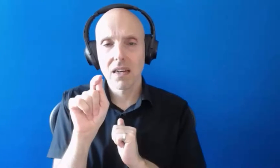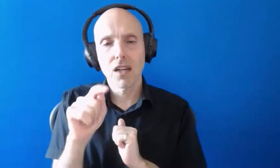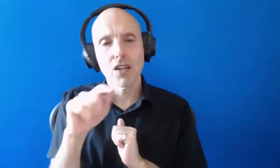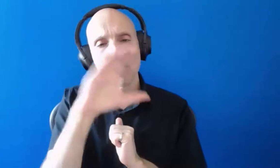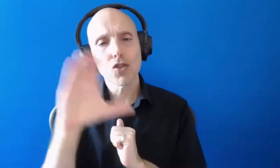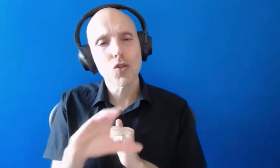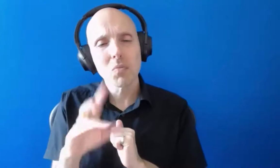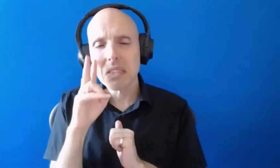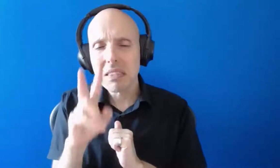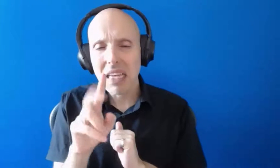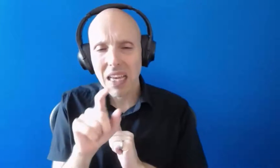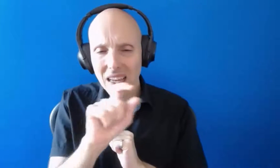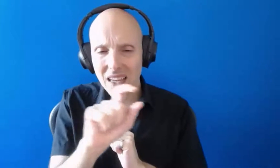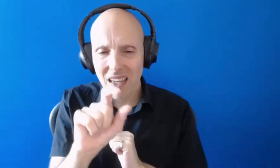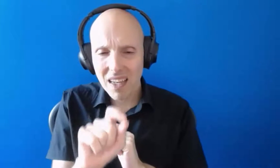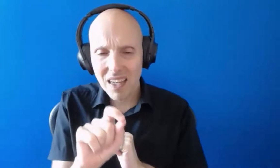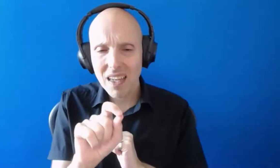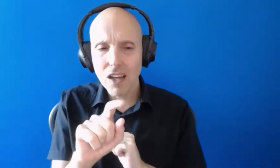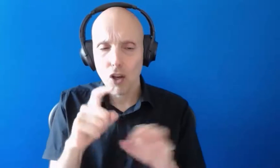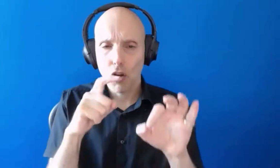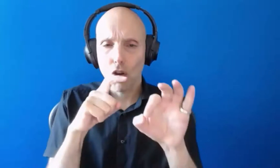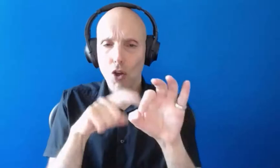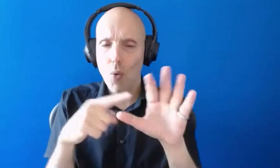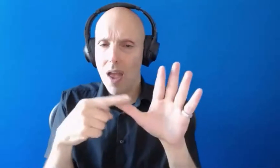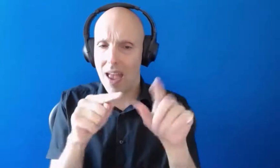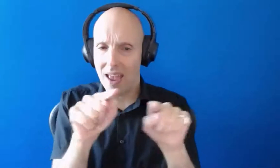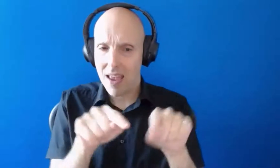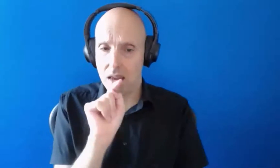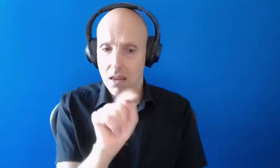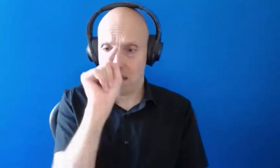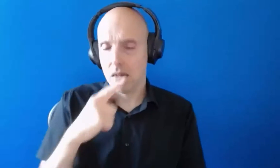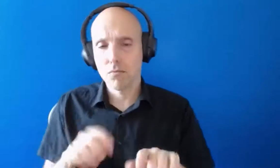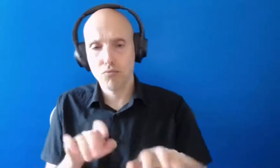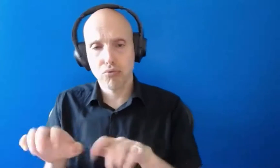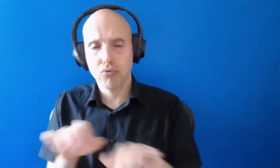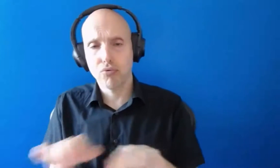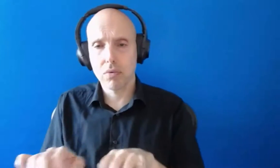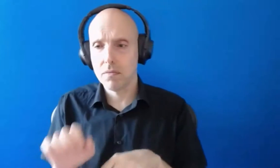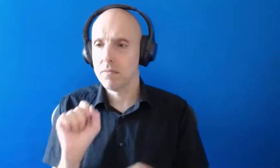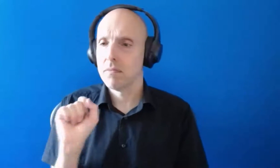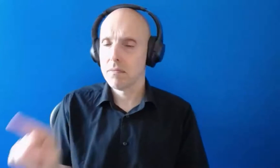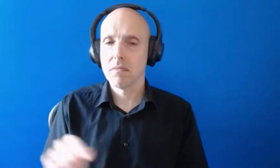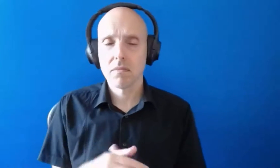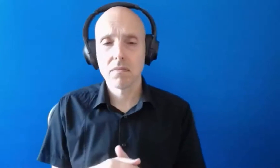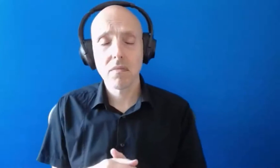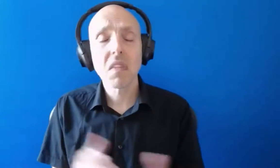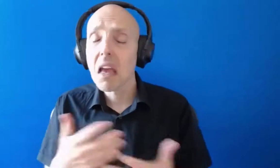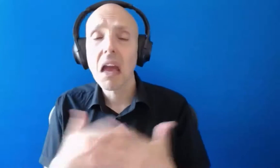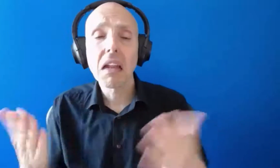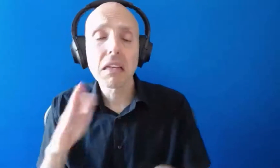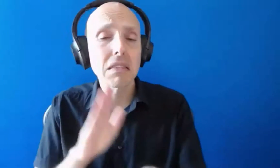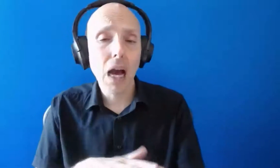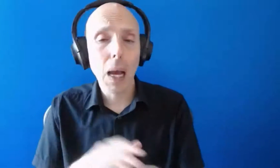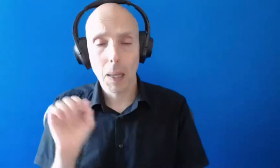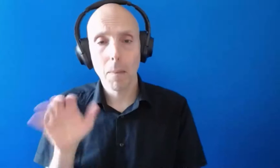should see a Q&A icon on your screen. You can ask your question at any time